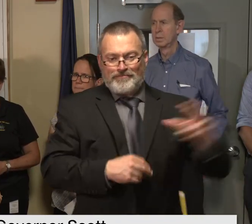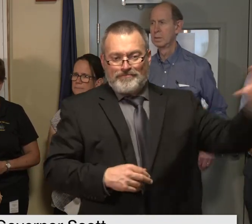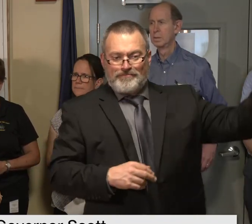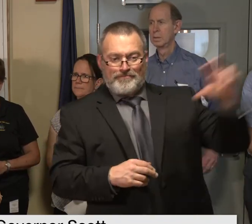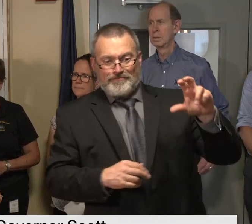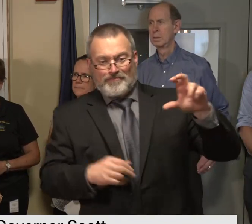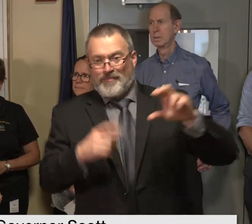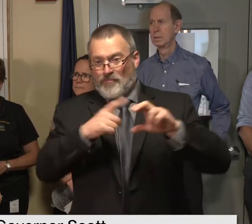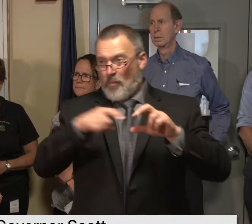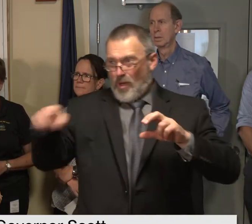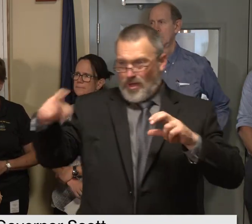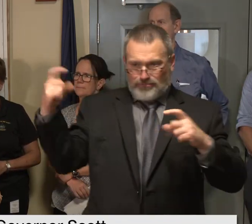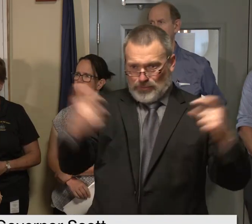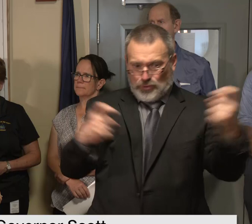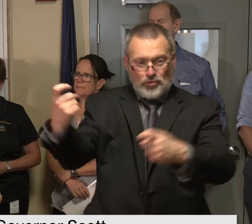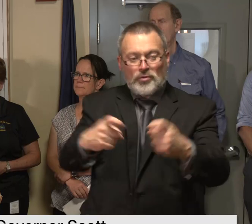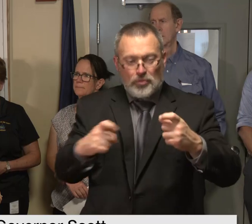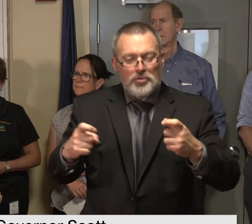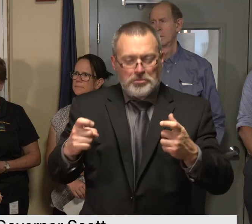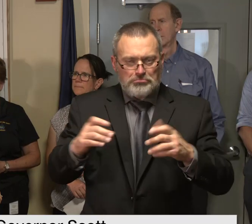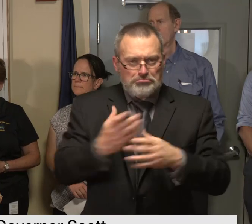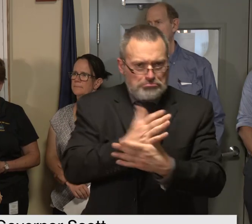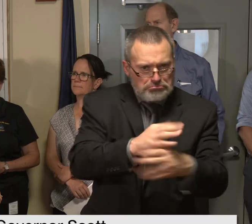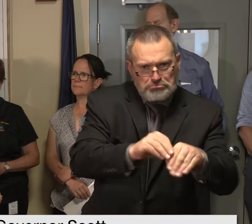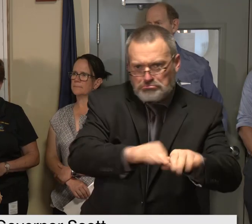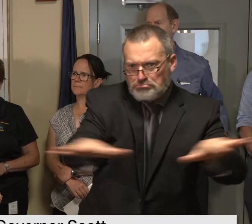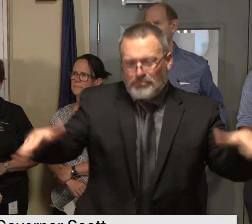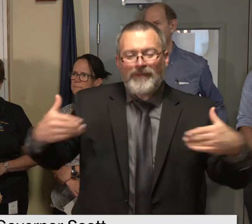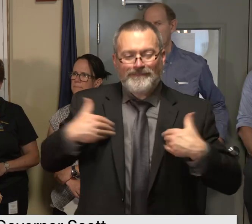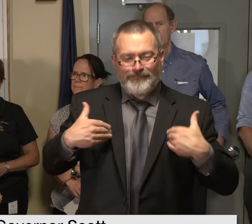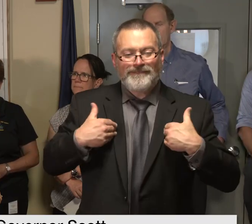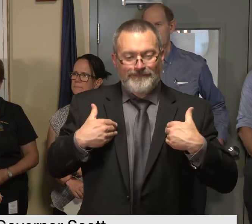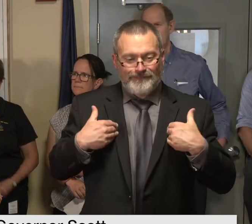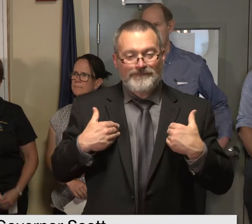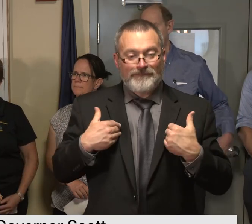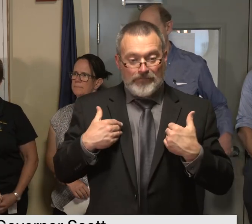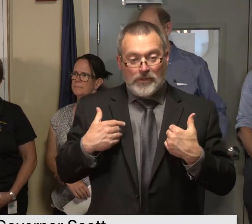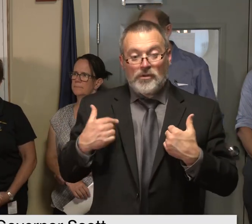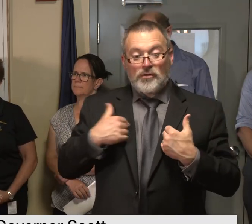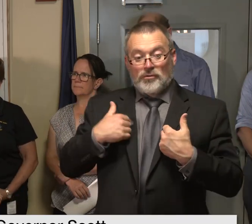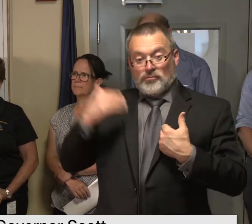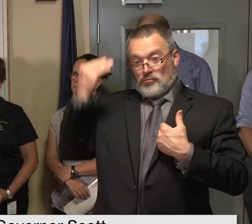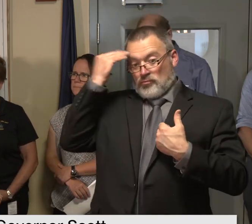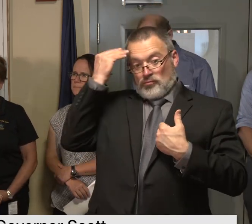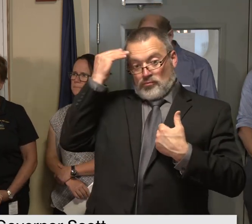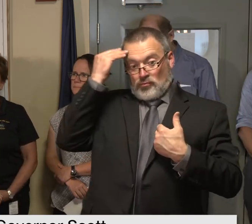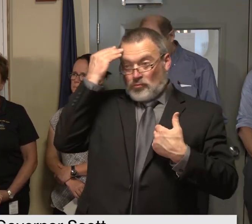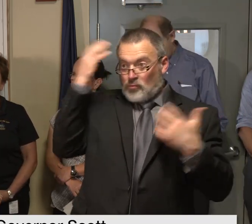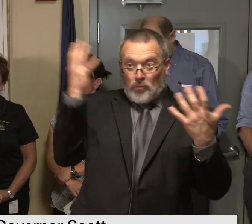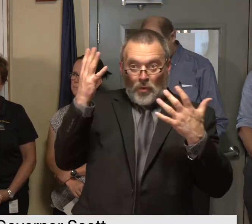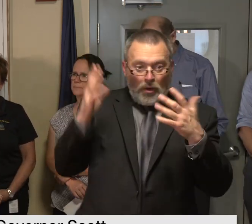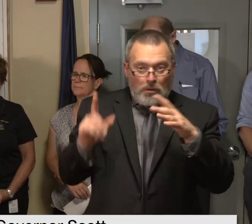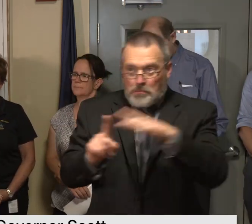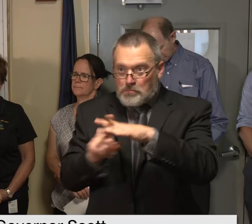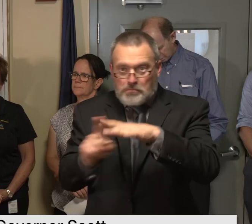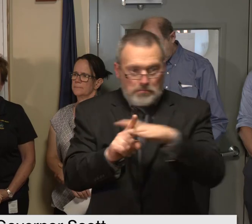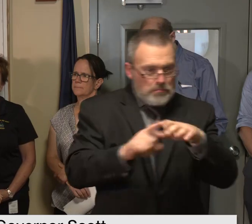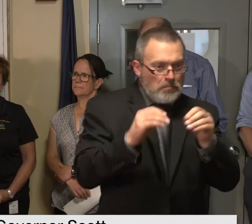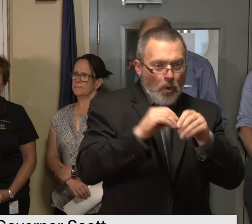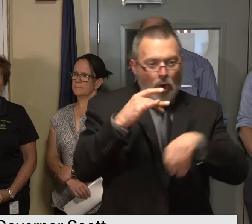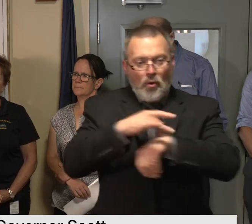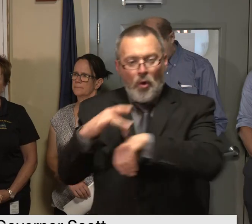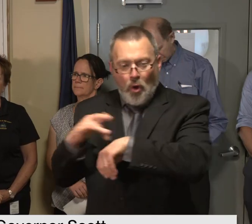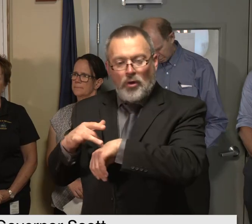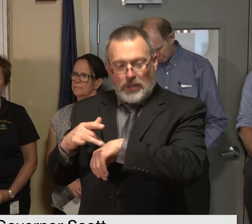of vermonters so we'll be adding as we learn of opportunities for vermonters to make donations um through